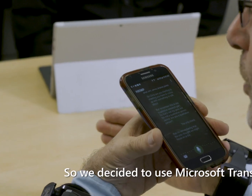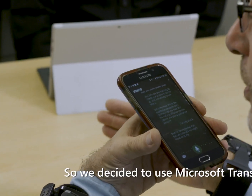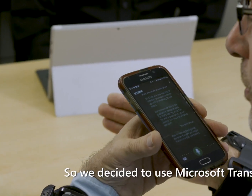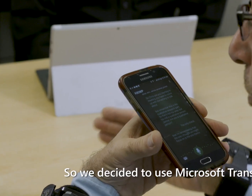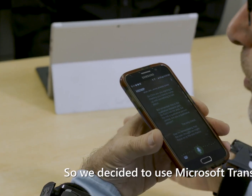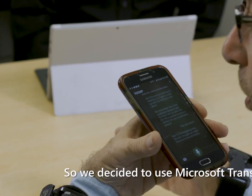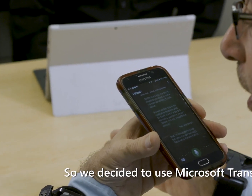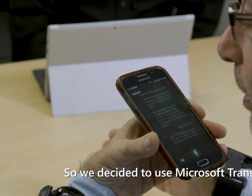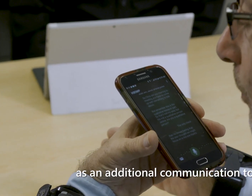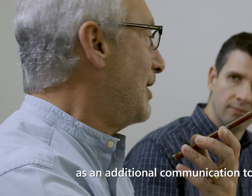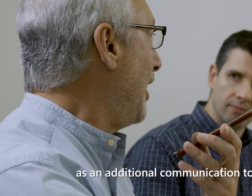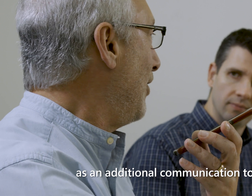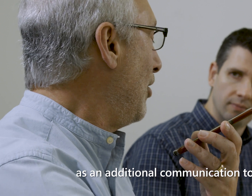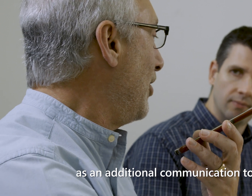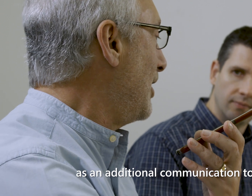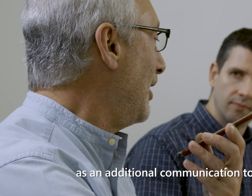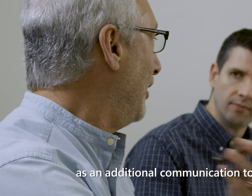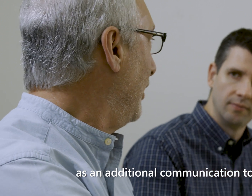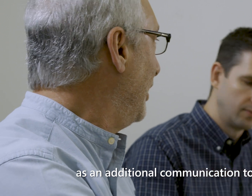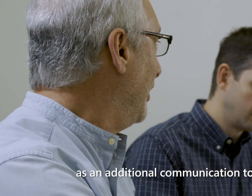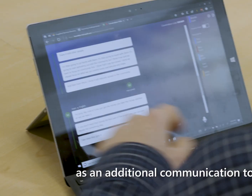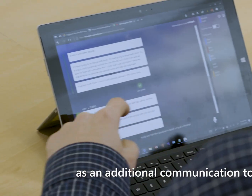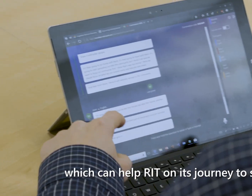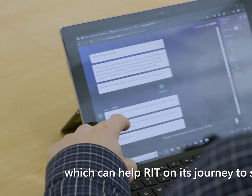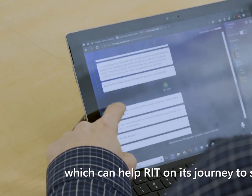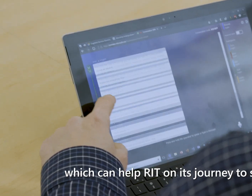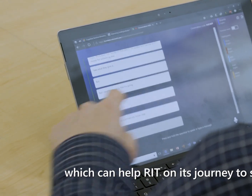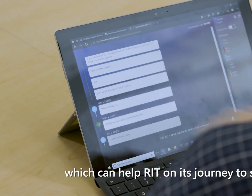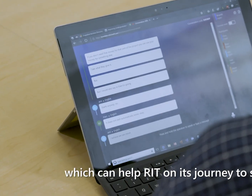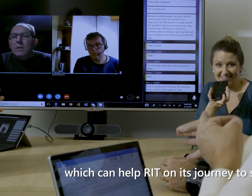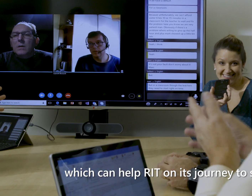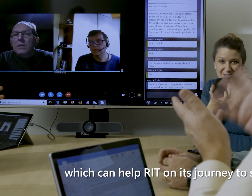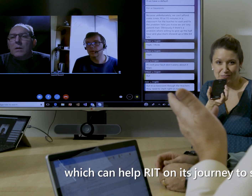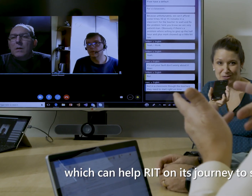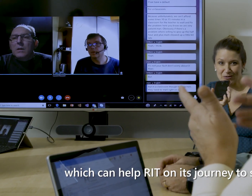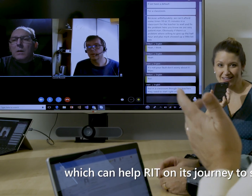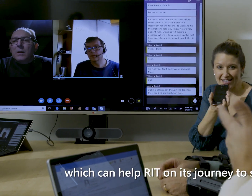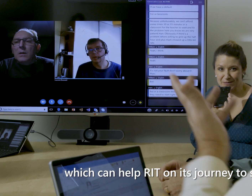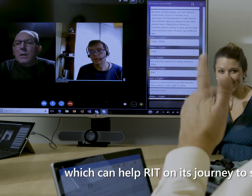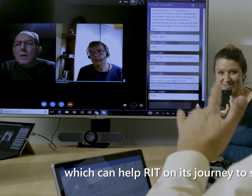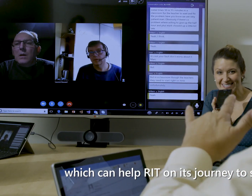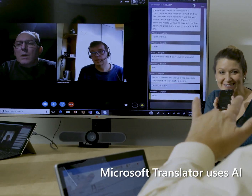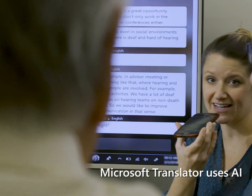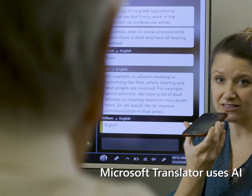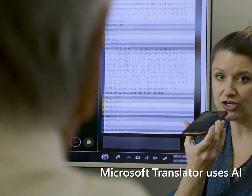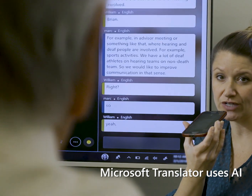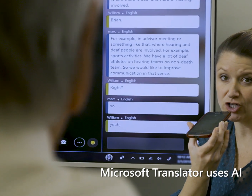Microsoft Translator as an additional communication tool, which can help RIT on its journey to scale. Microsoft Translator